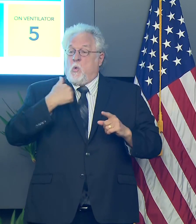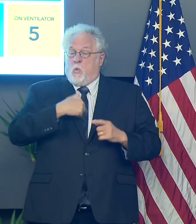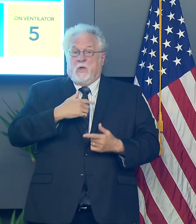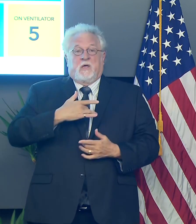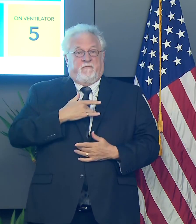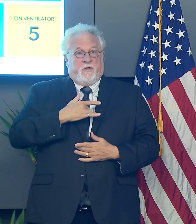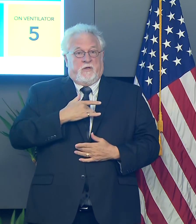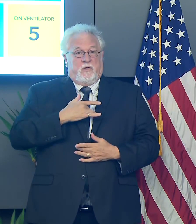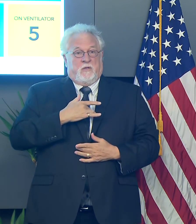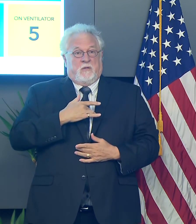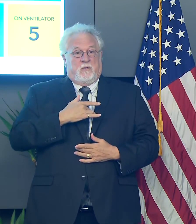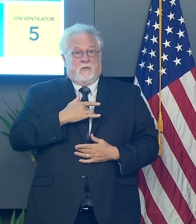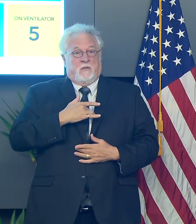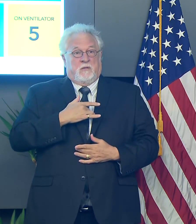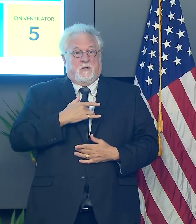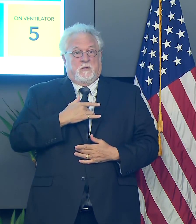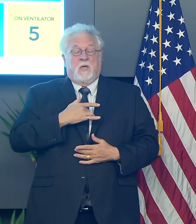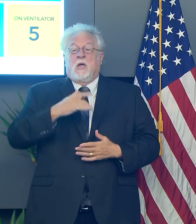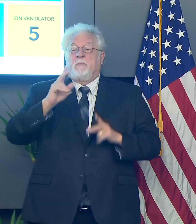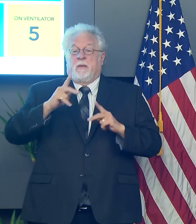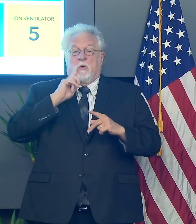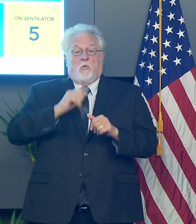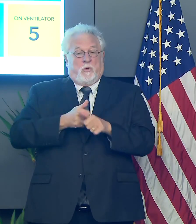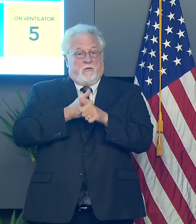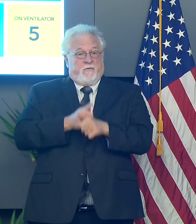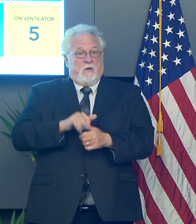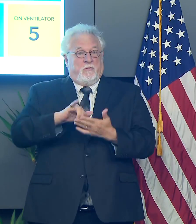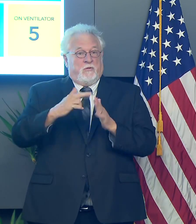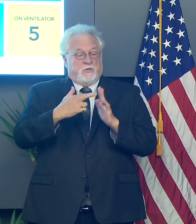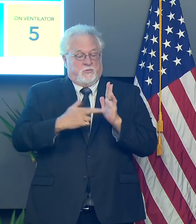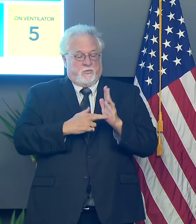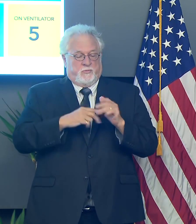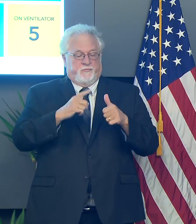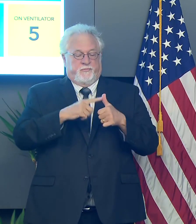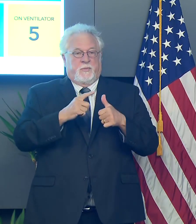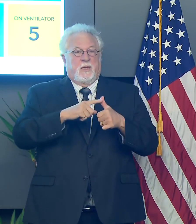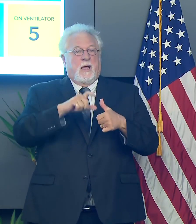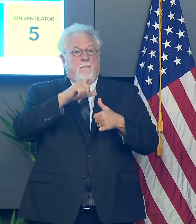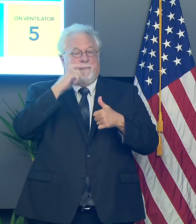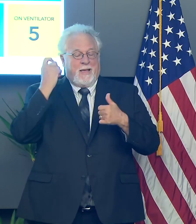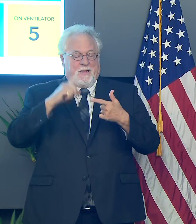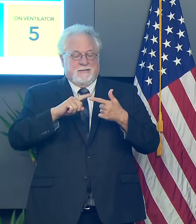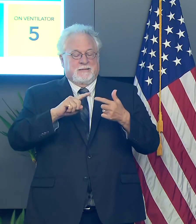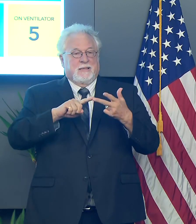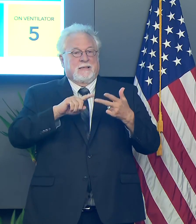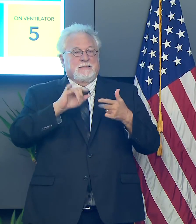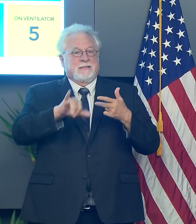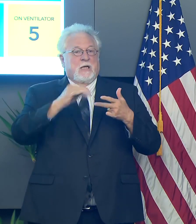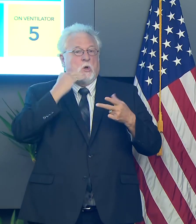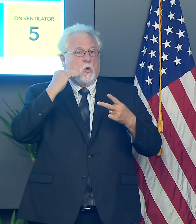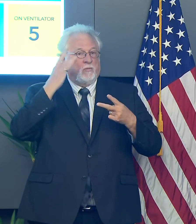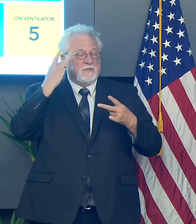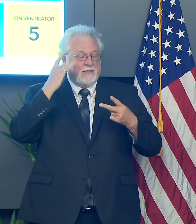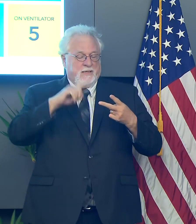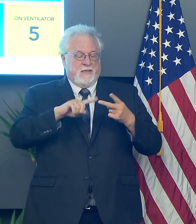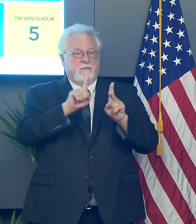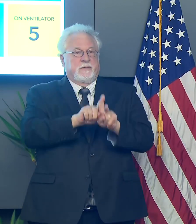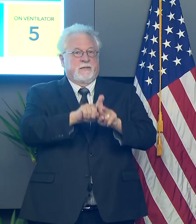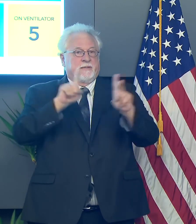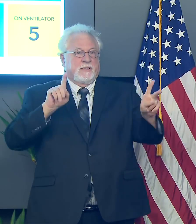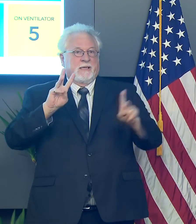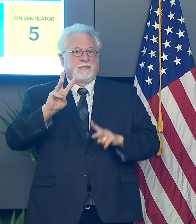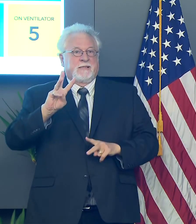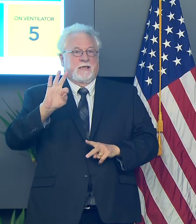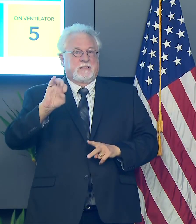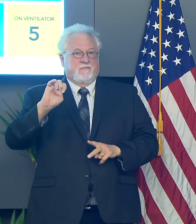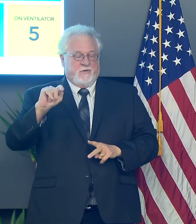believe that if people will practice these things, if you will wear your mask, if you'll stay home when you're sick, if you'll stay six feet separated